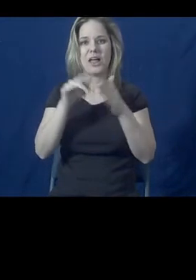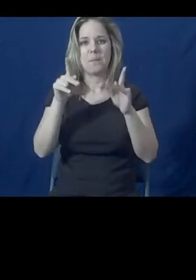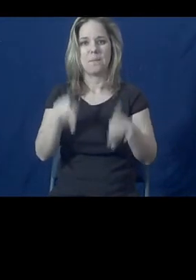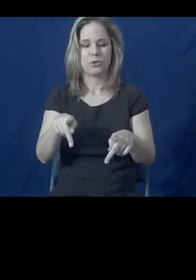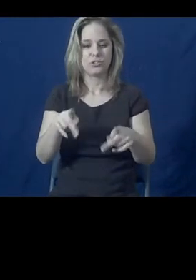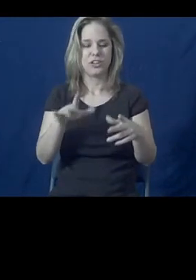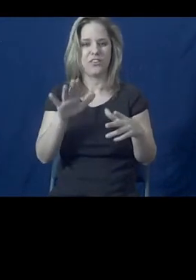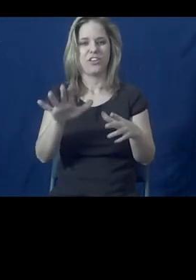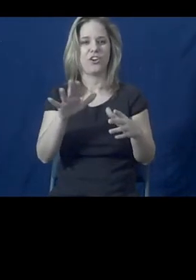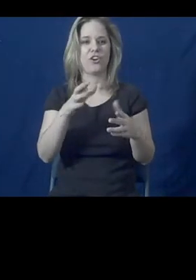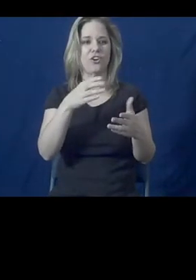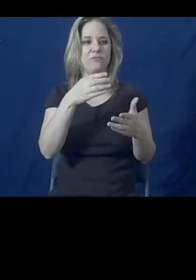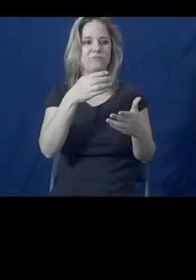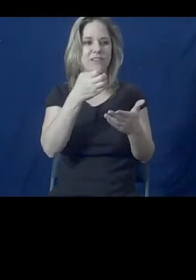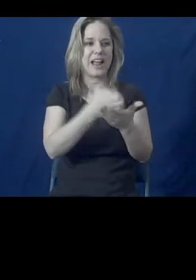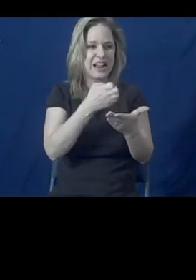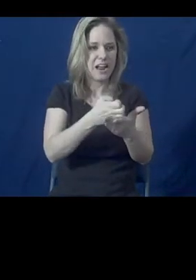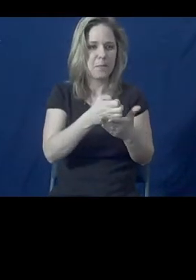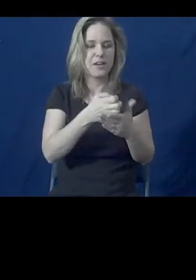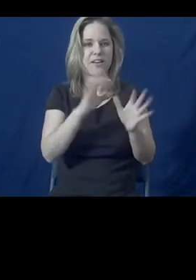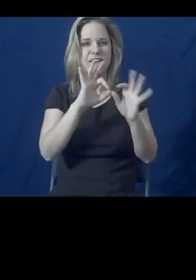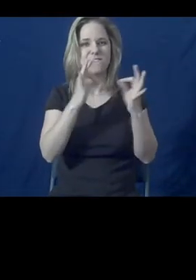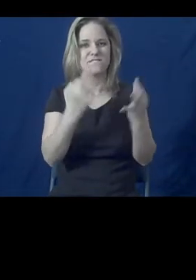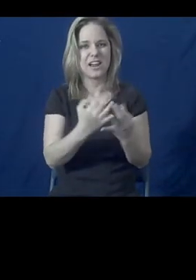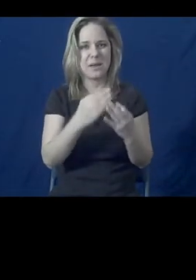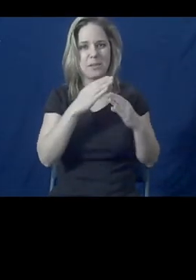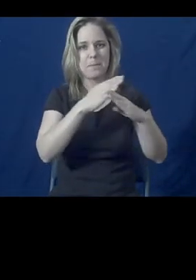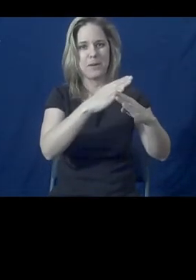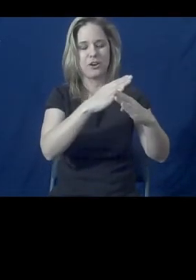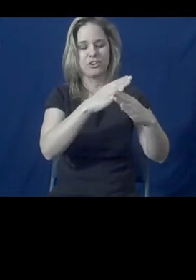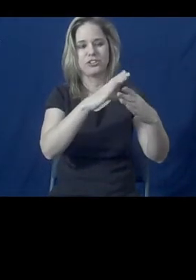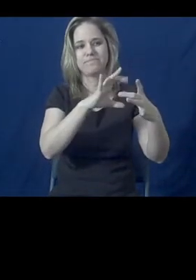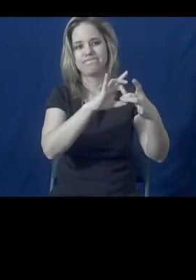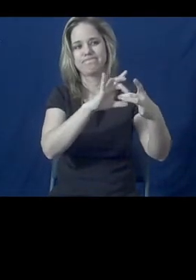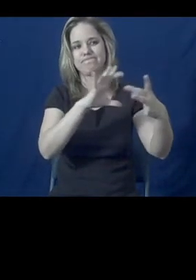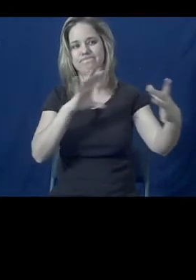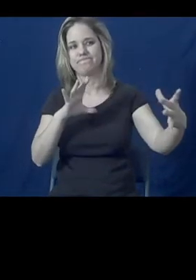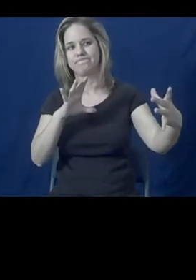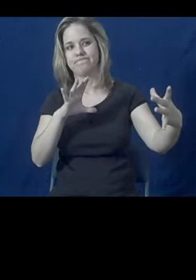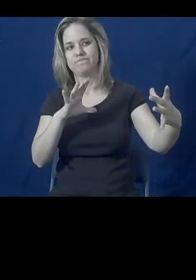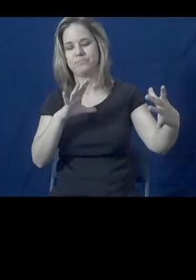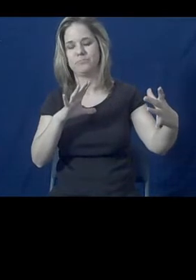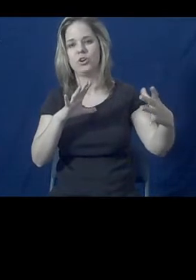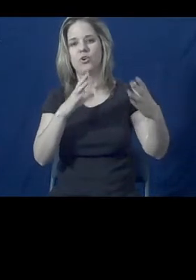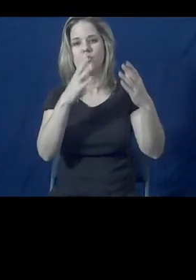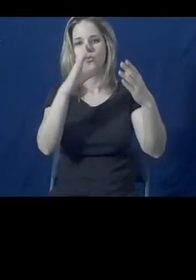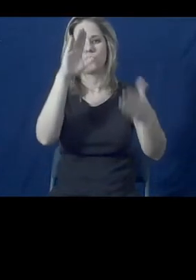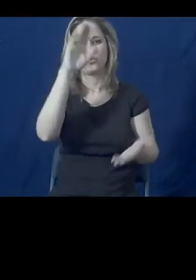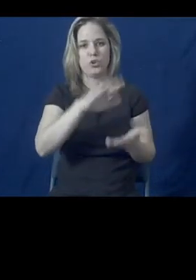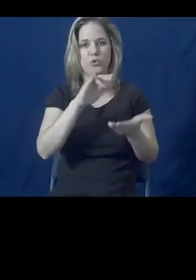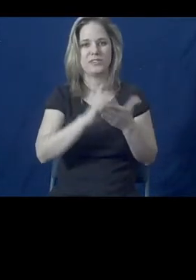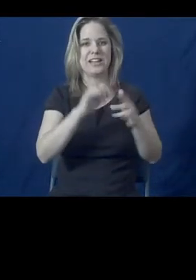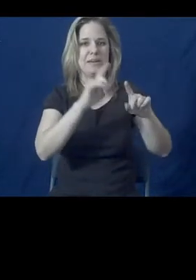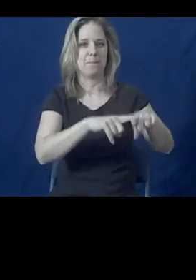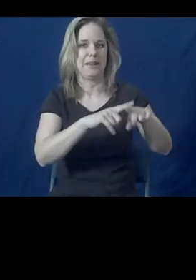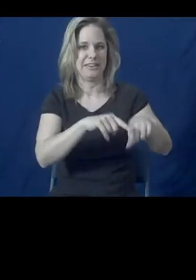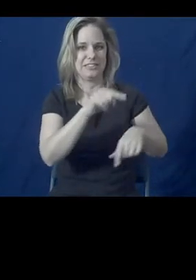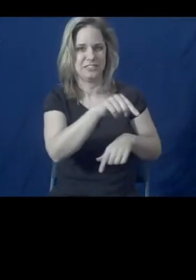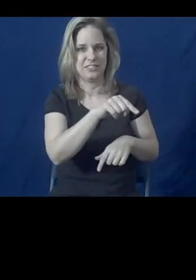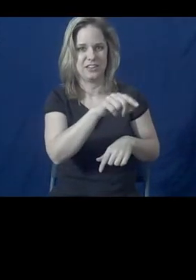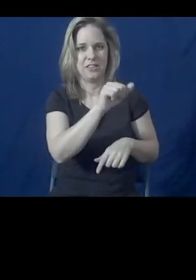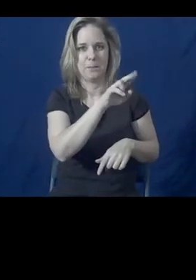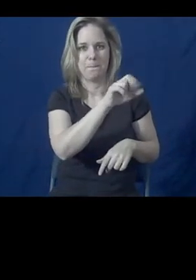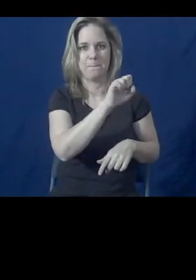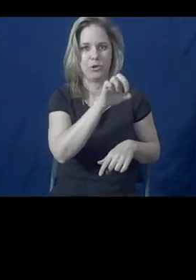barriers that are keeping people dependent on their abusers. And like I said, we are always happy